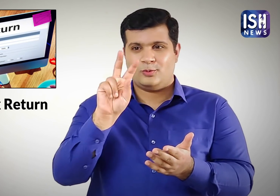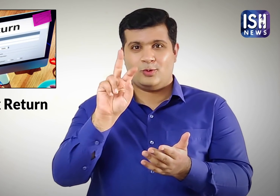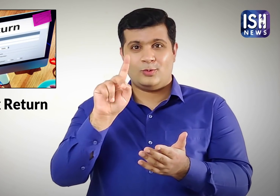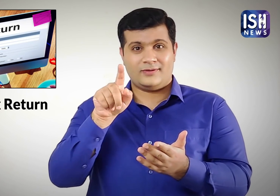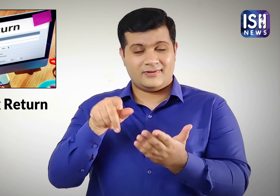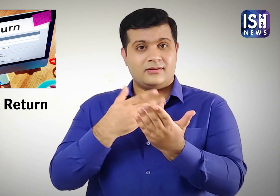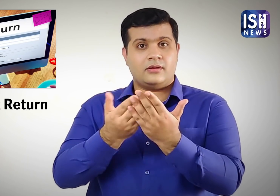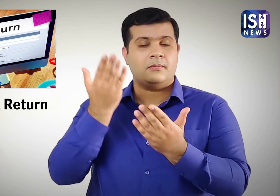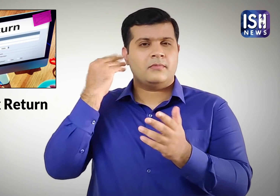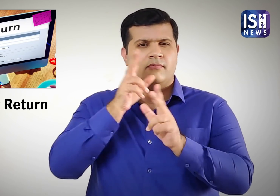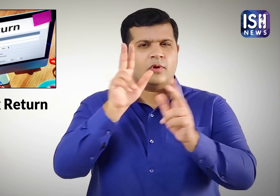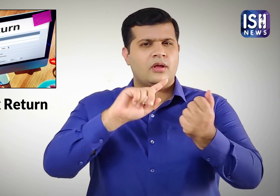2021,